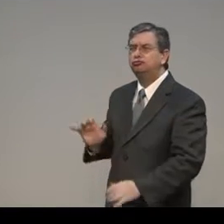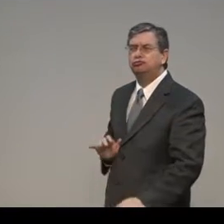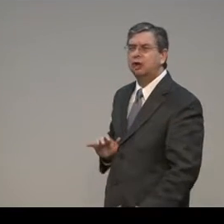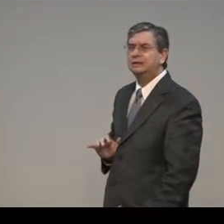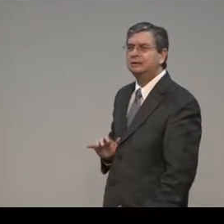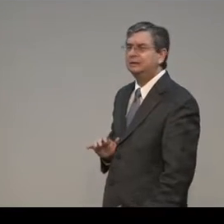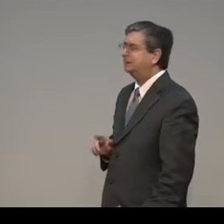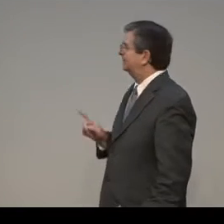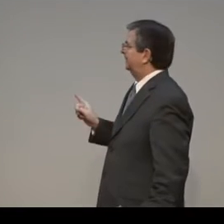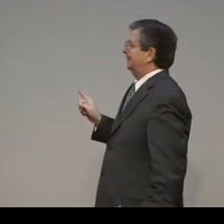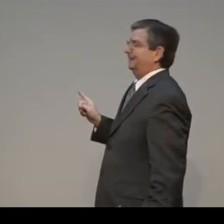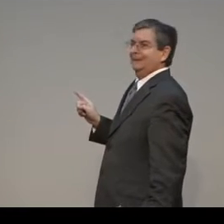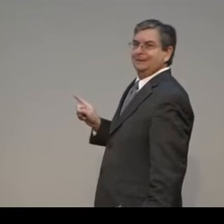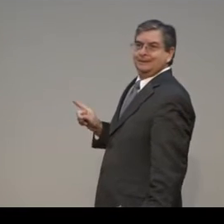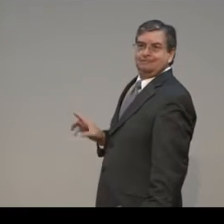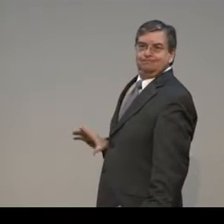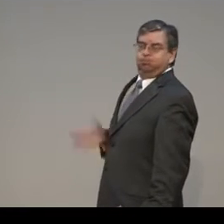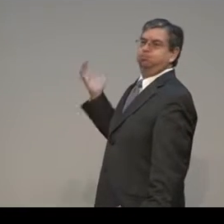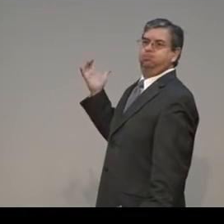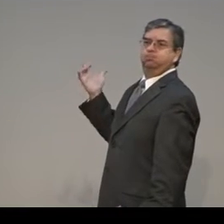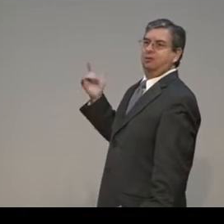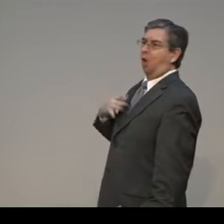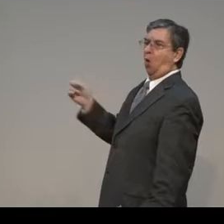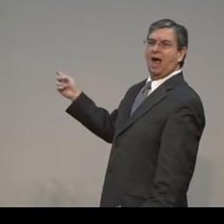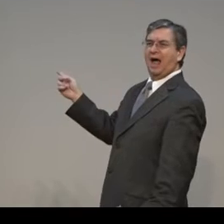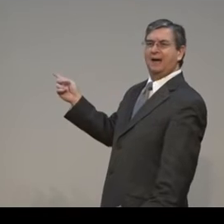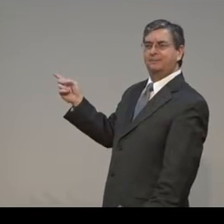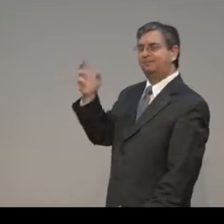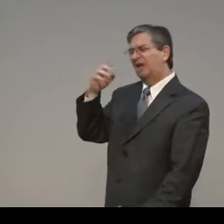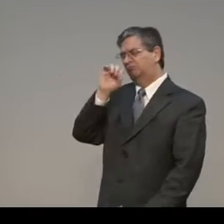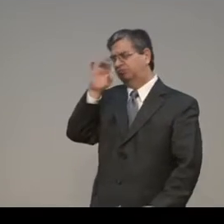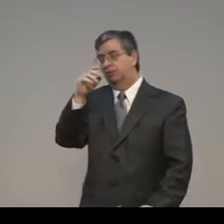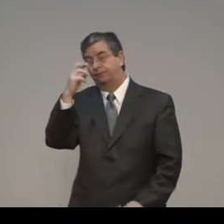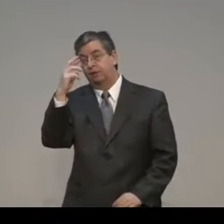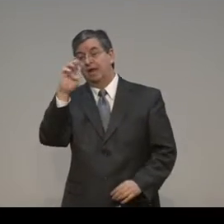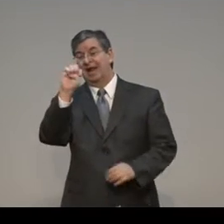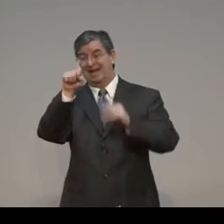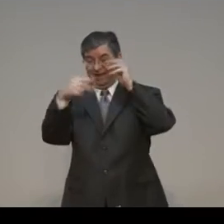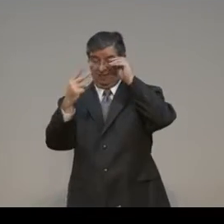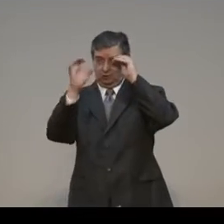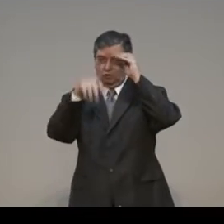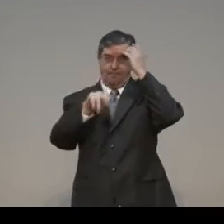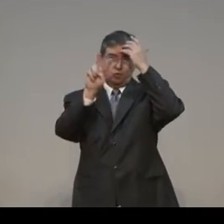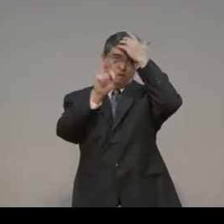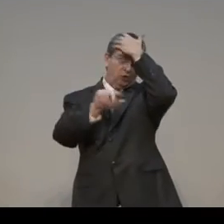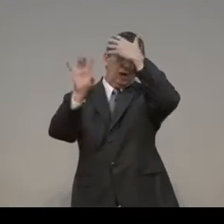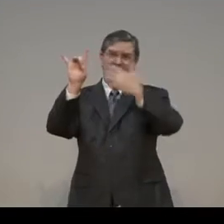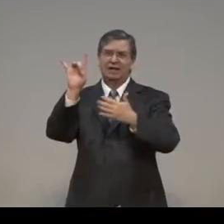there are cults who believe in Jesus Christ, and they despise